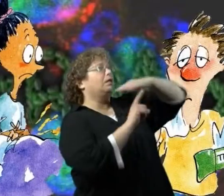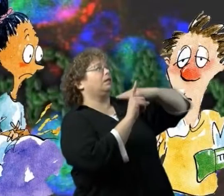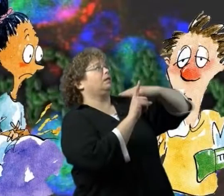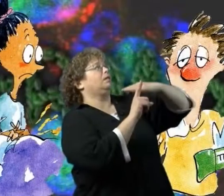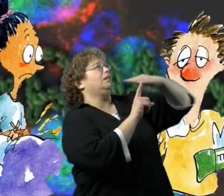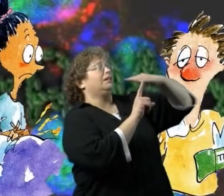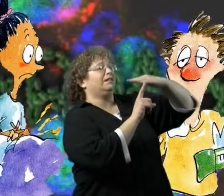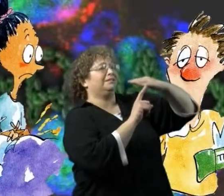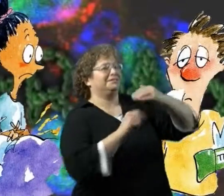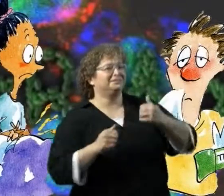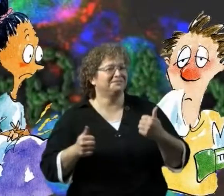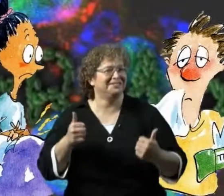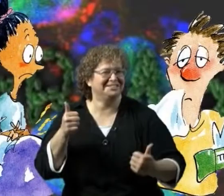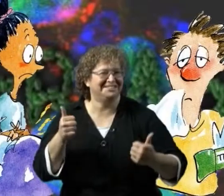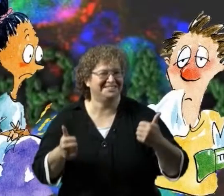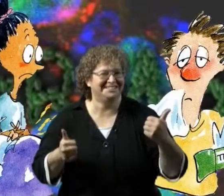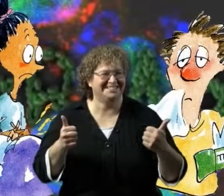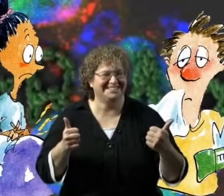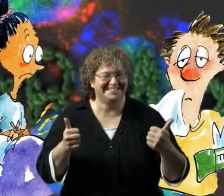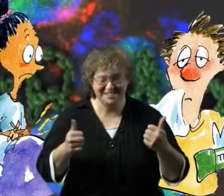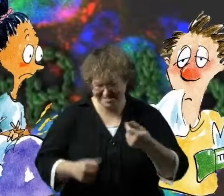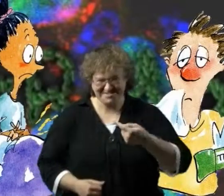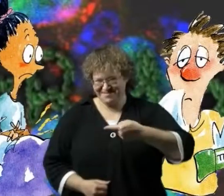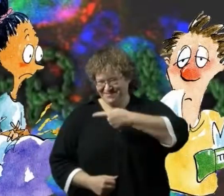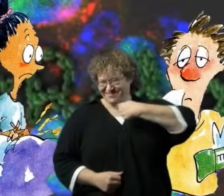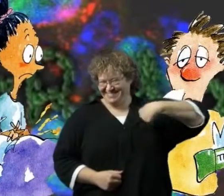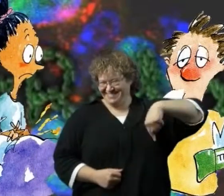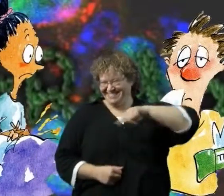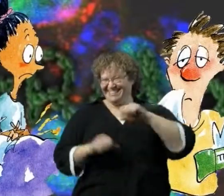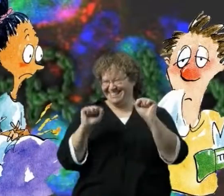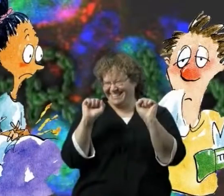We can give them all to you